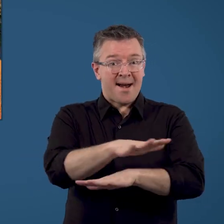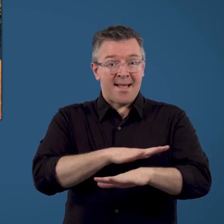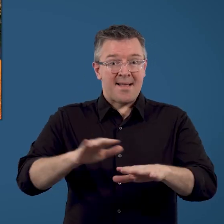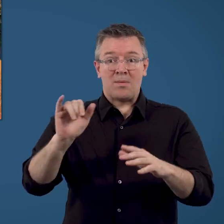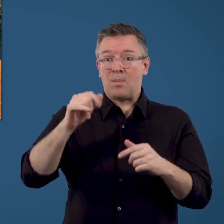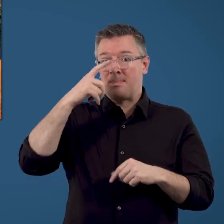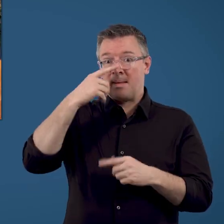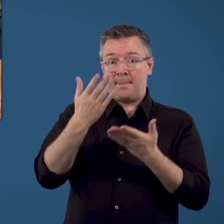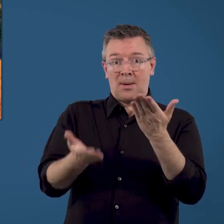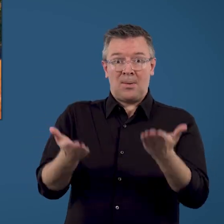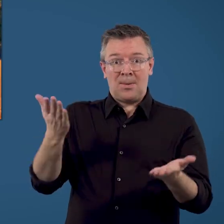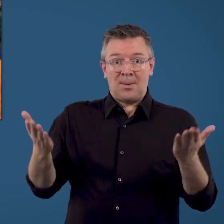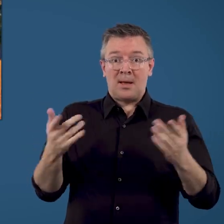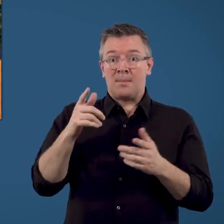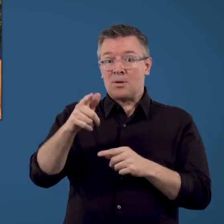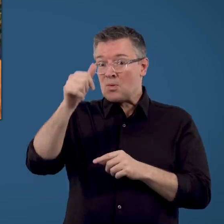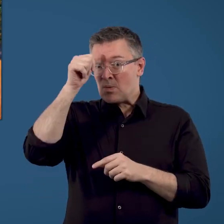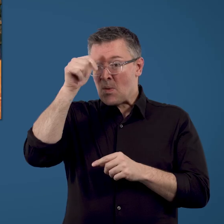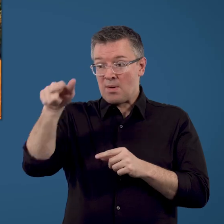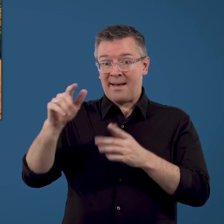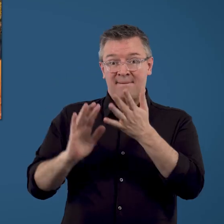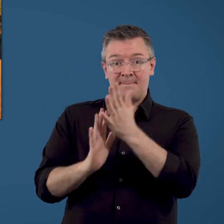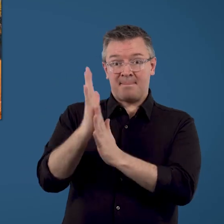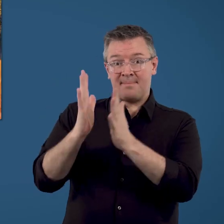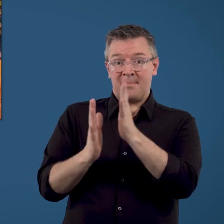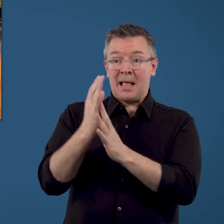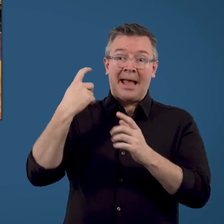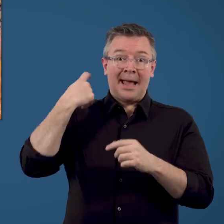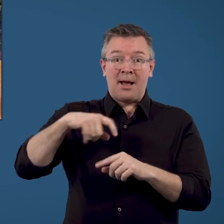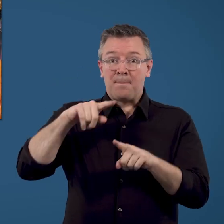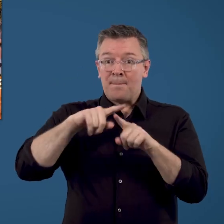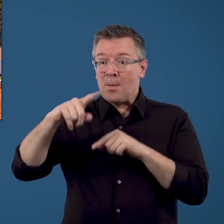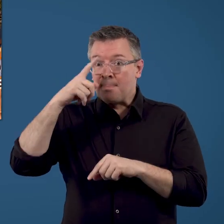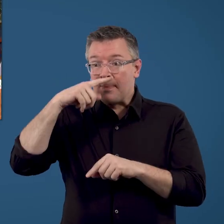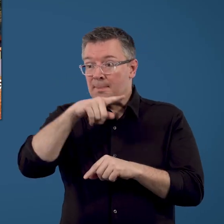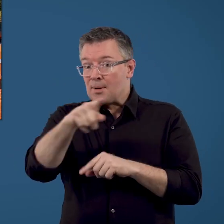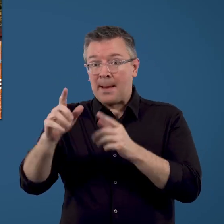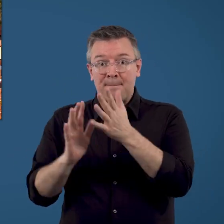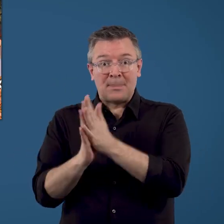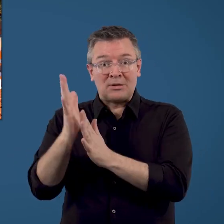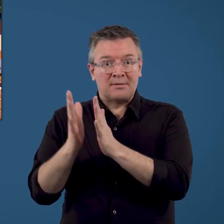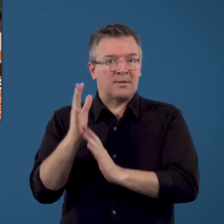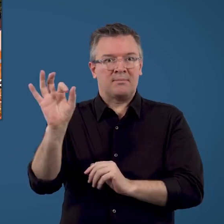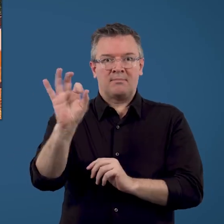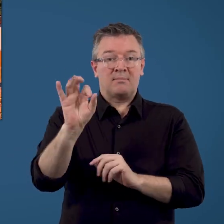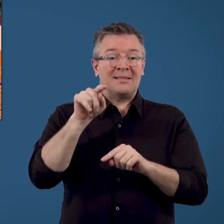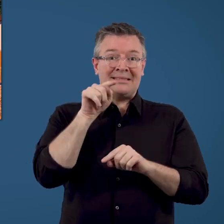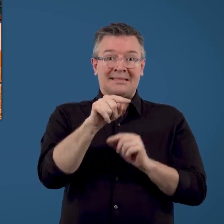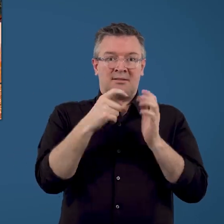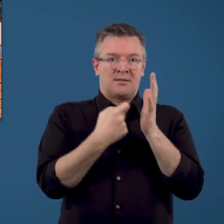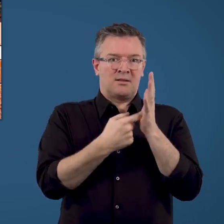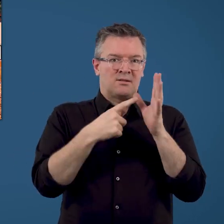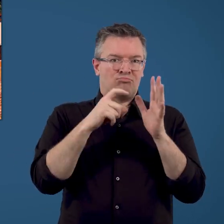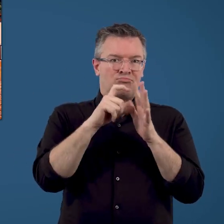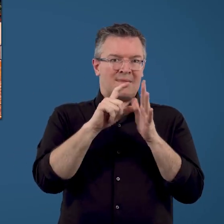lives. But did you know it's not the flames that kill most bushfire victims? No, it's the radiant heat.